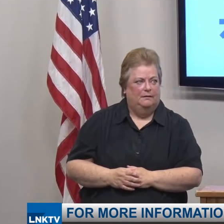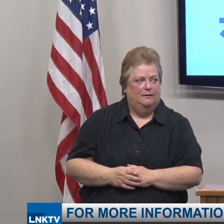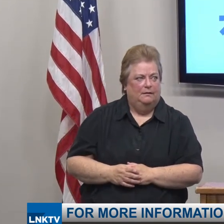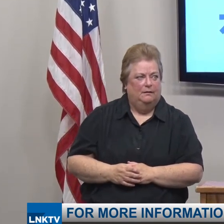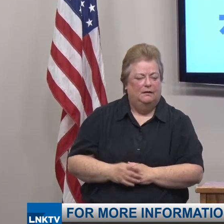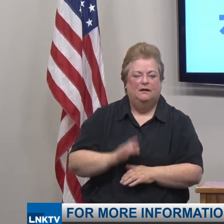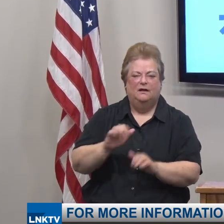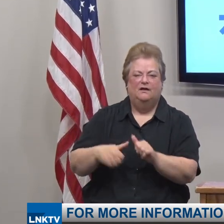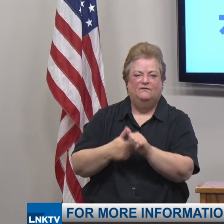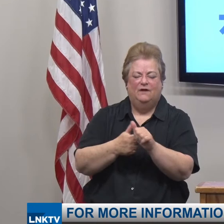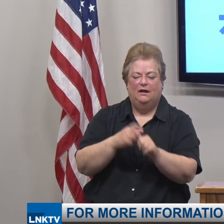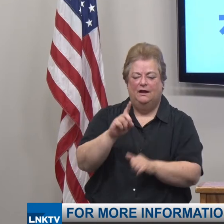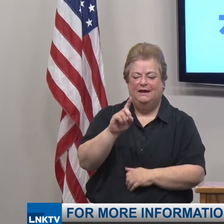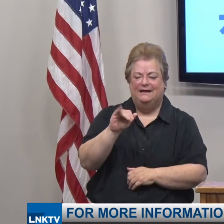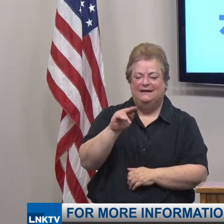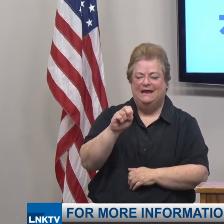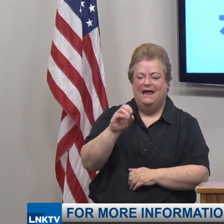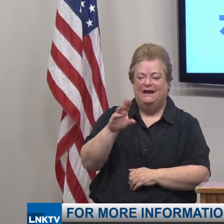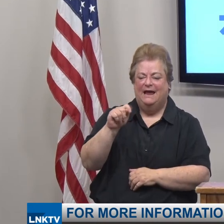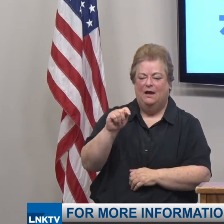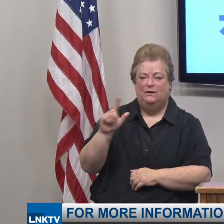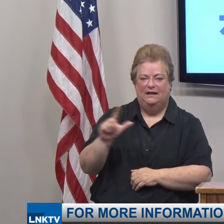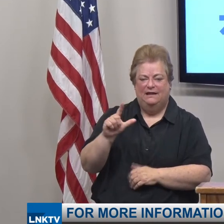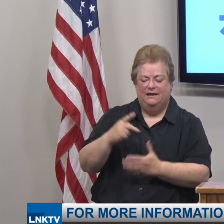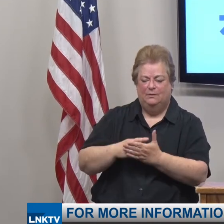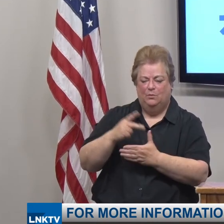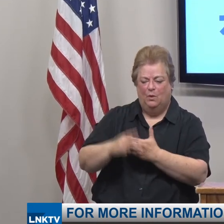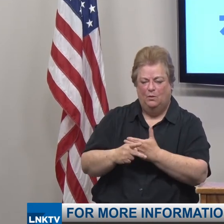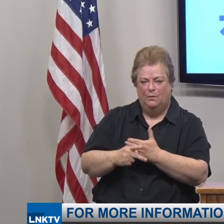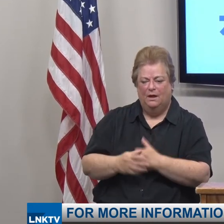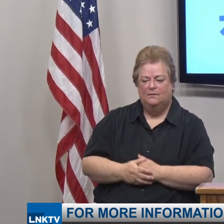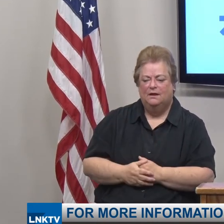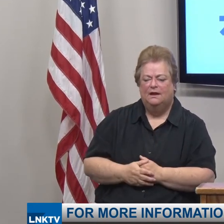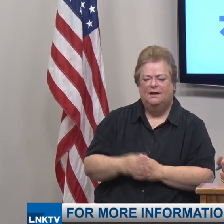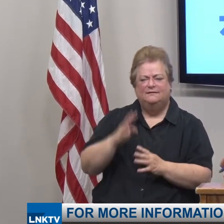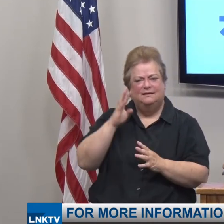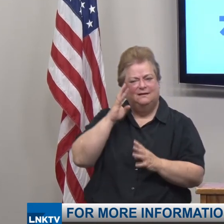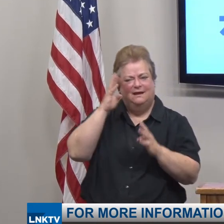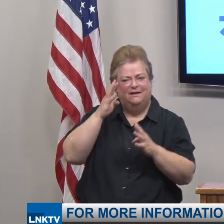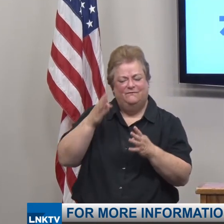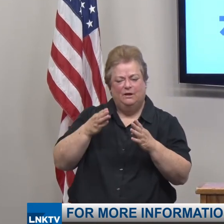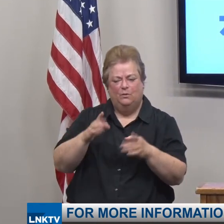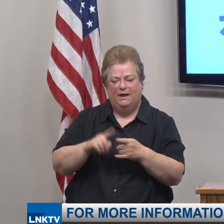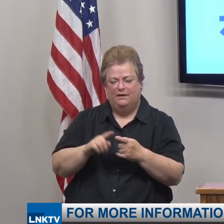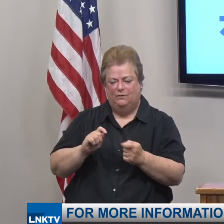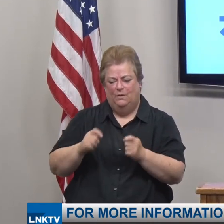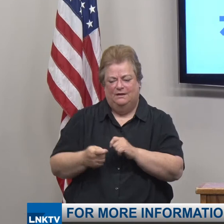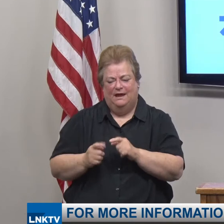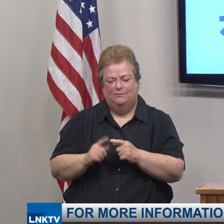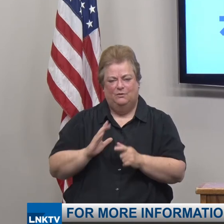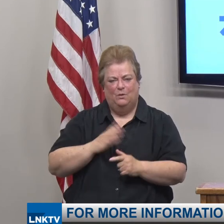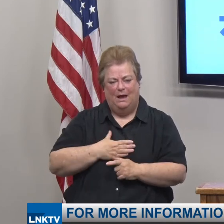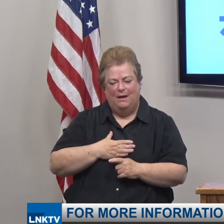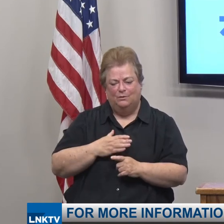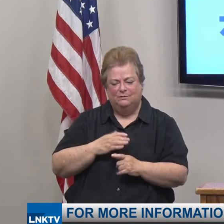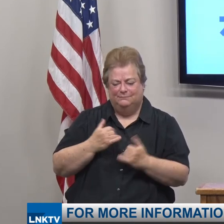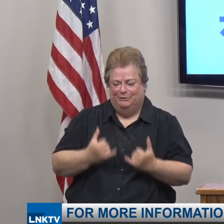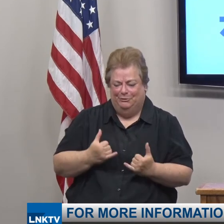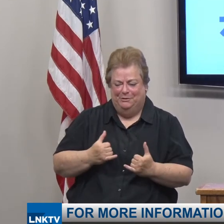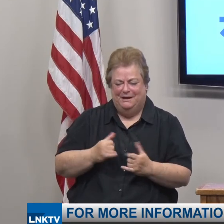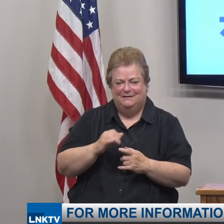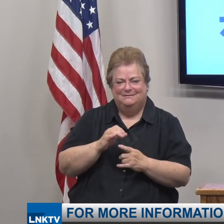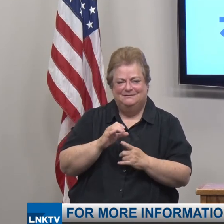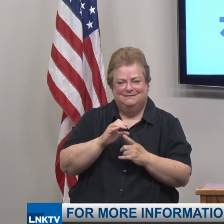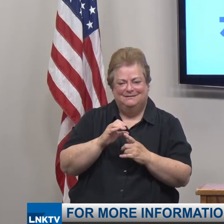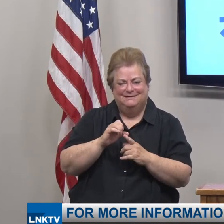Just to follow up, the dine-out Lincoln program is meant to be an innovative way to adapt to our current circumstances to support our businesses.